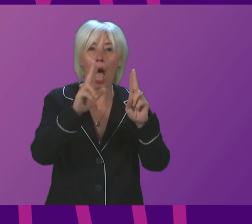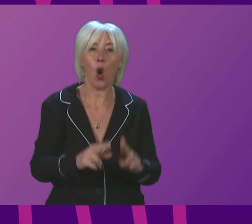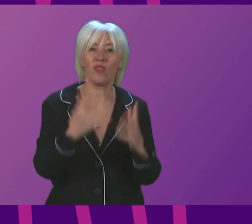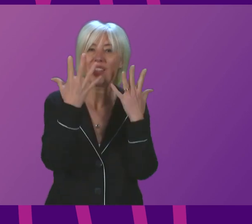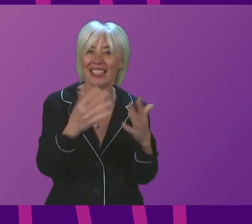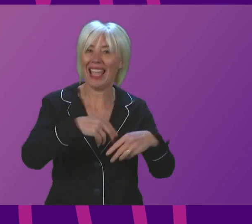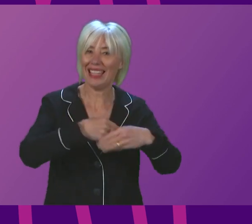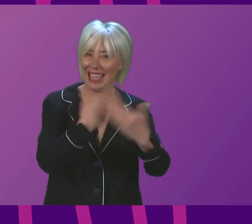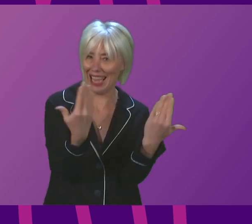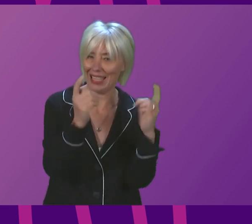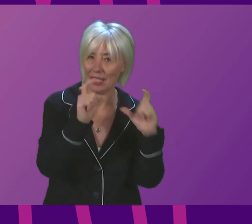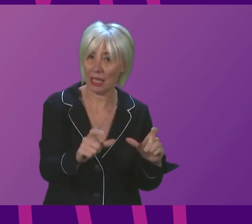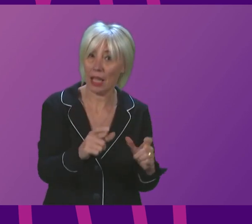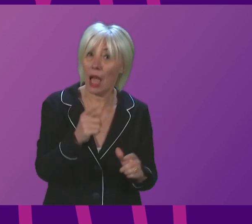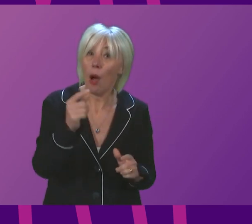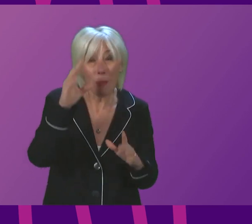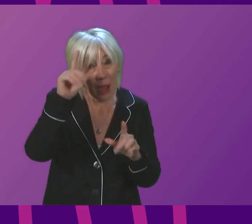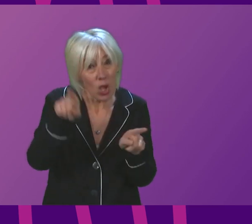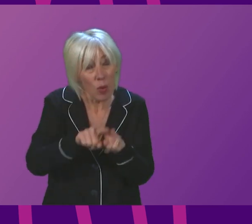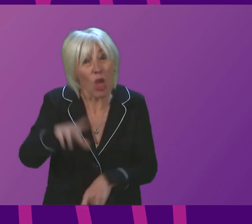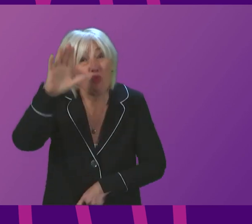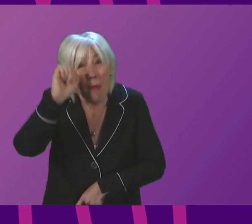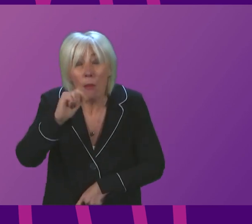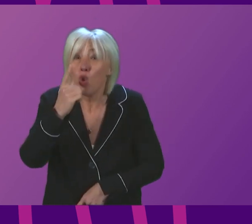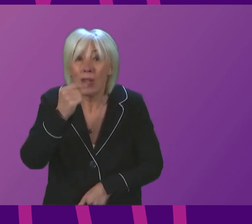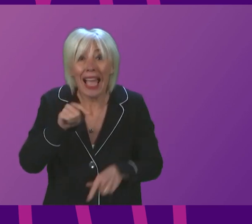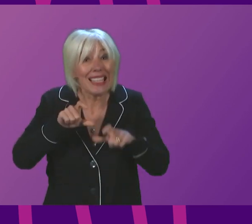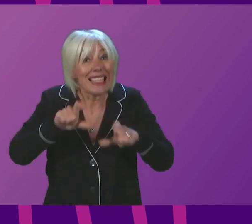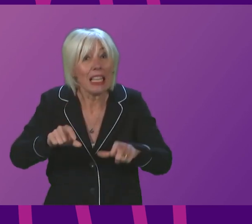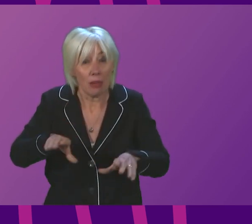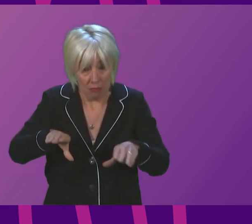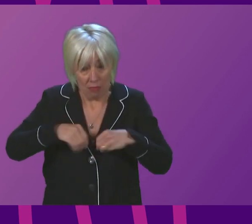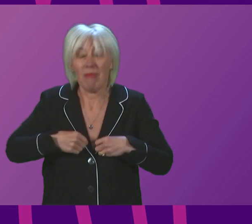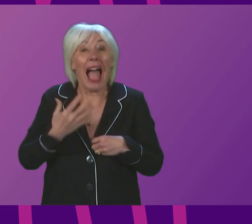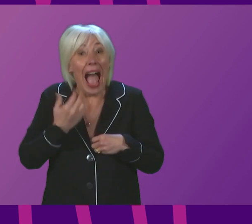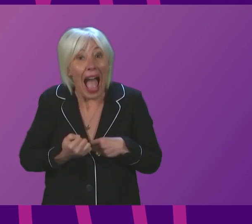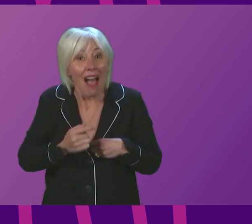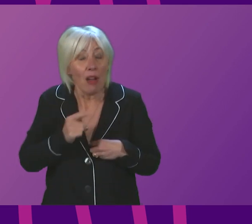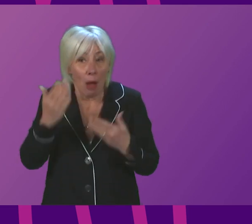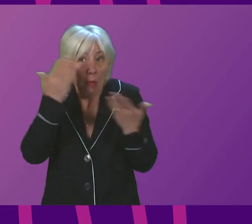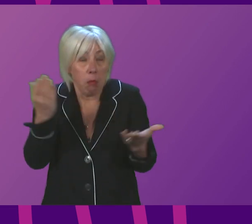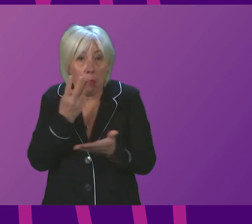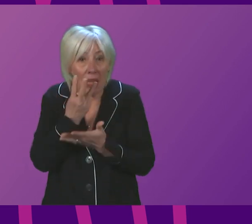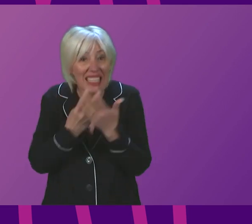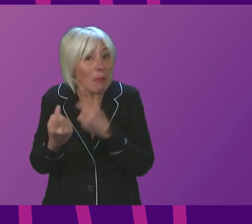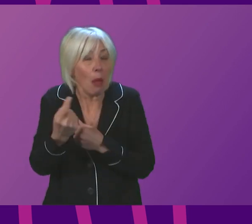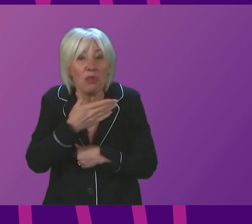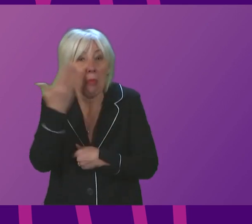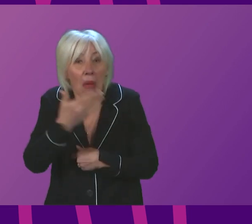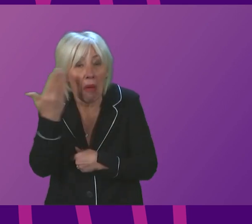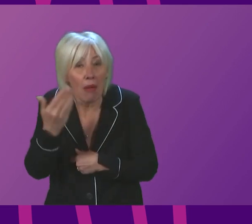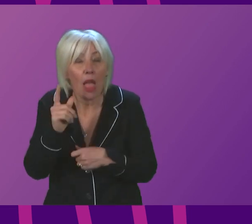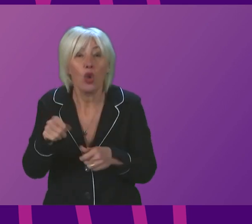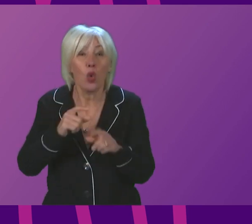remember that you can have this virus even if you have no symptoms. So testing regularly and repeatedly with lateral flow